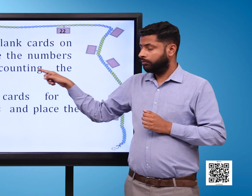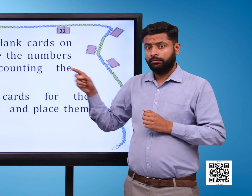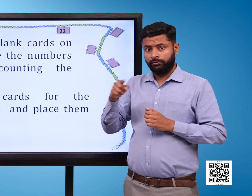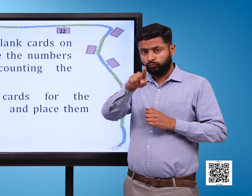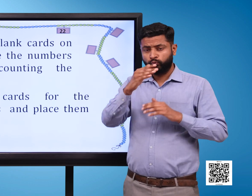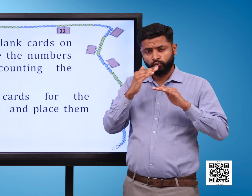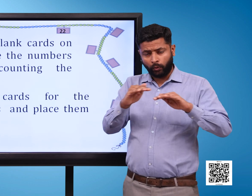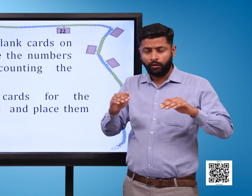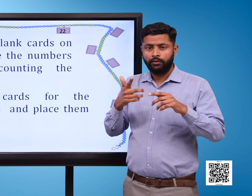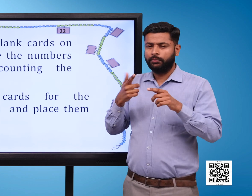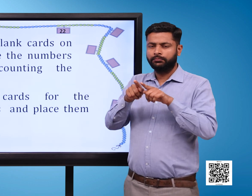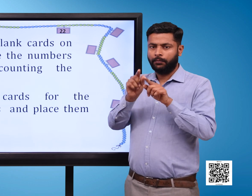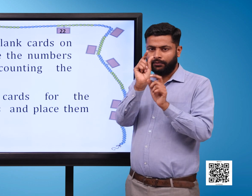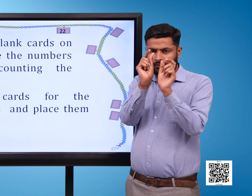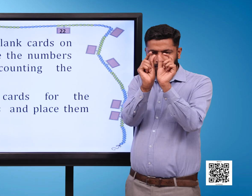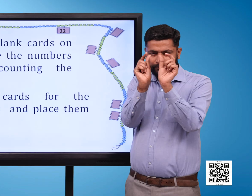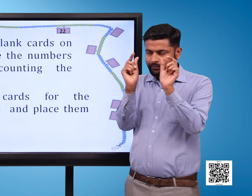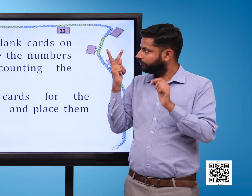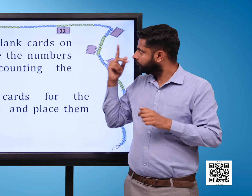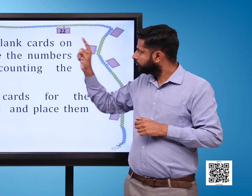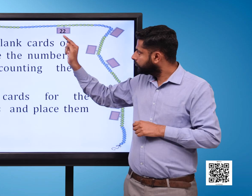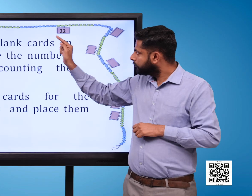Write the numbers on them by counting the number of beads